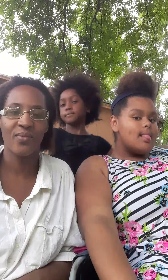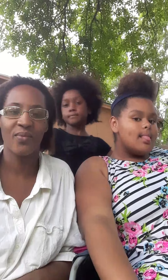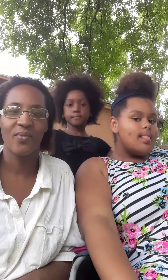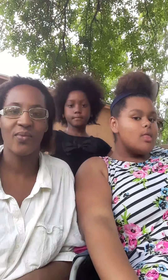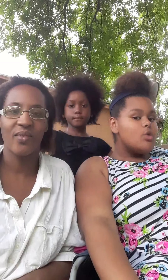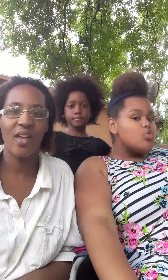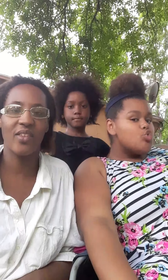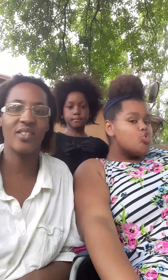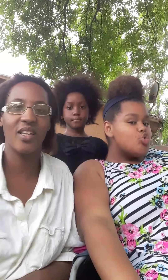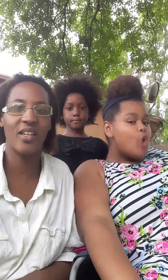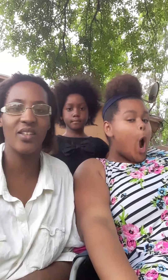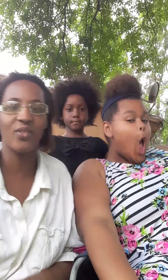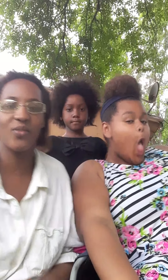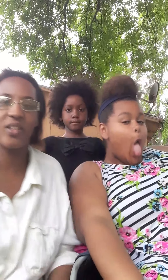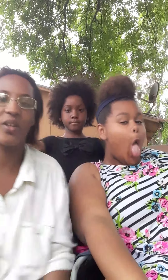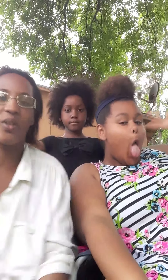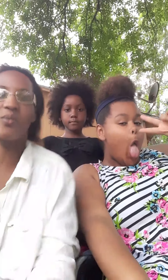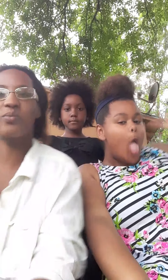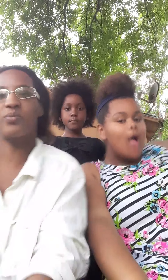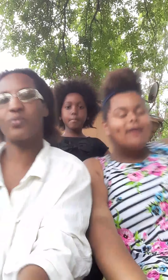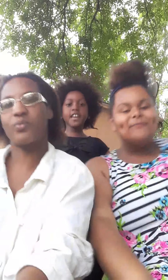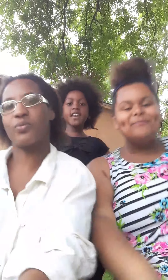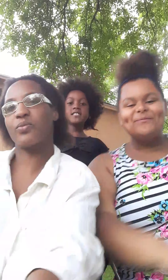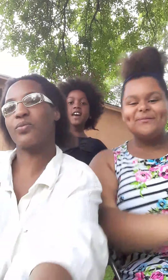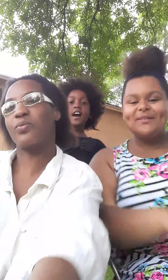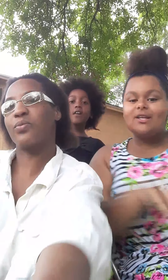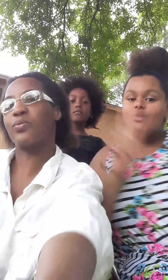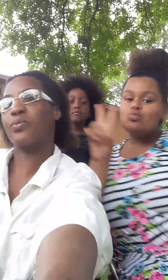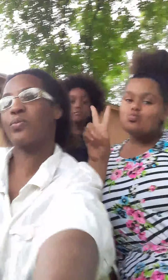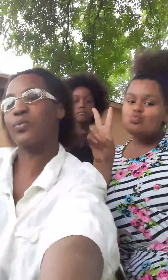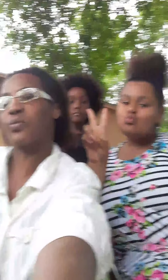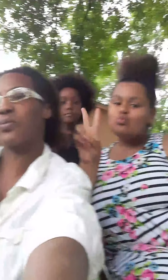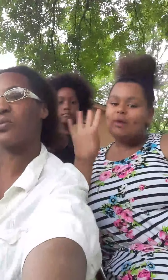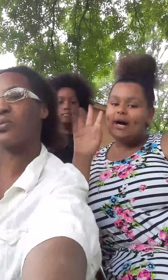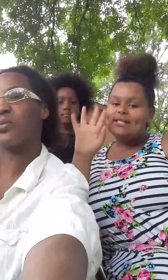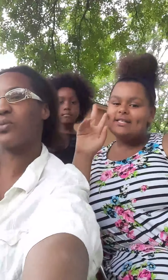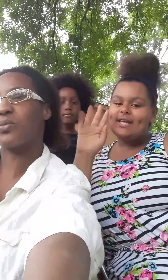and this is the end of the video peace out bye tc gang